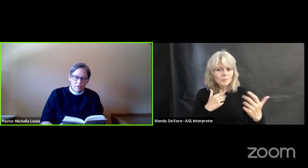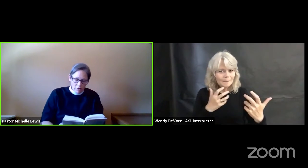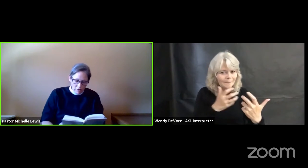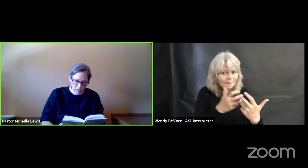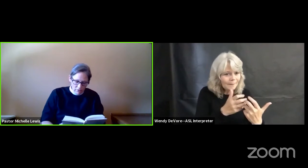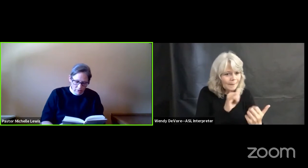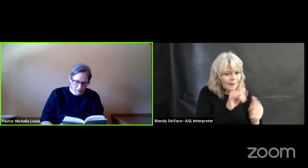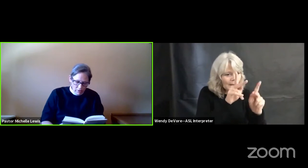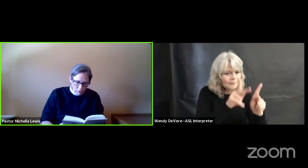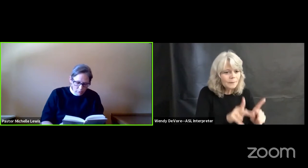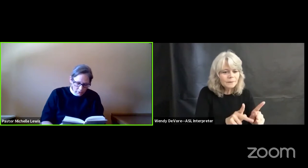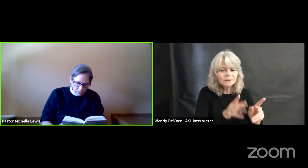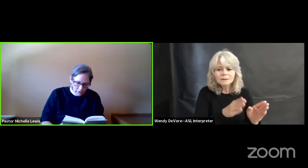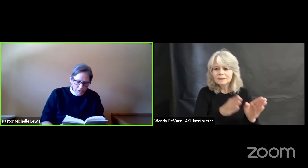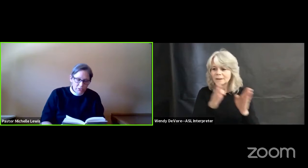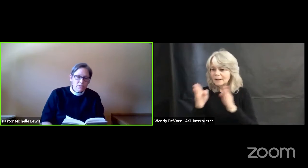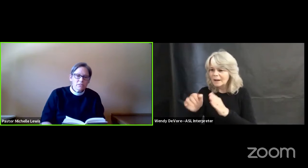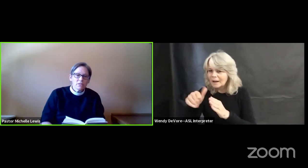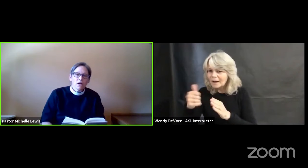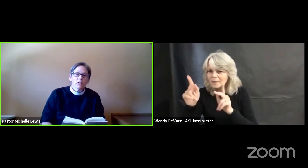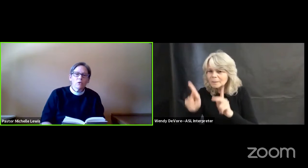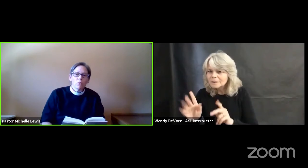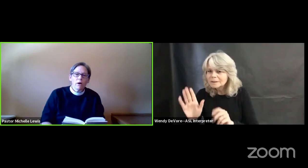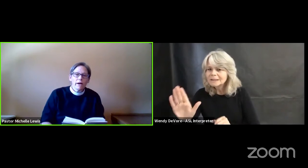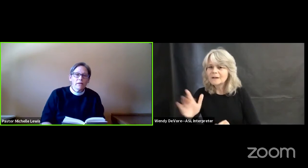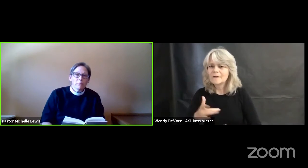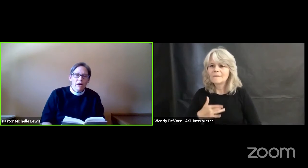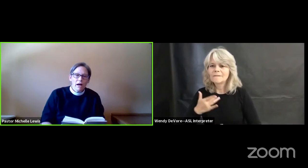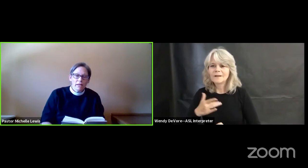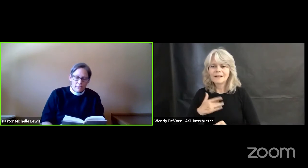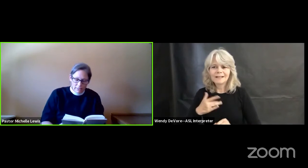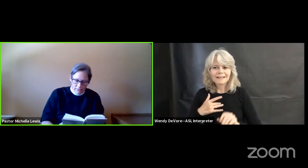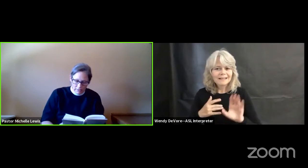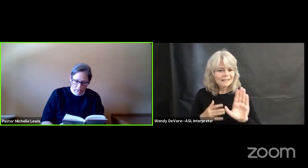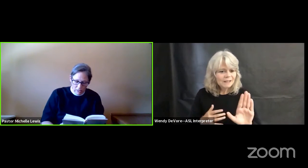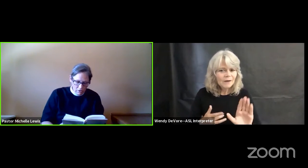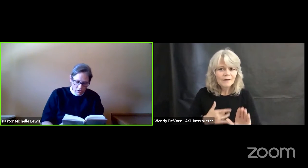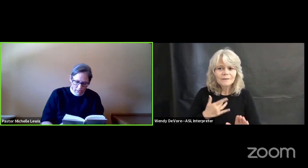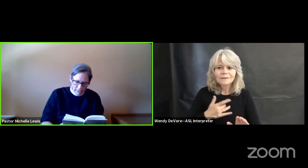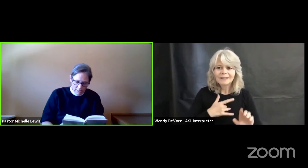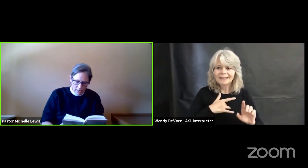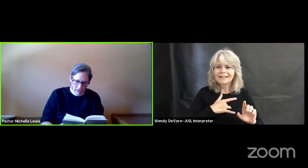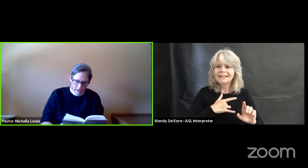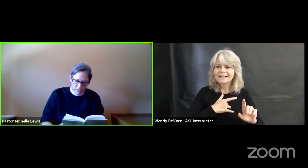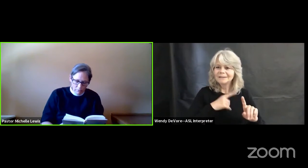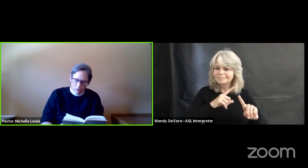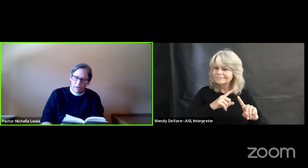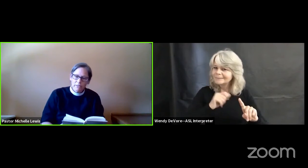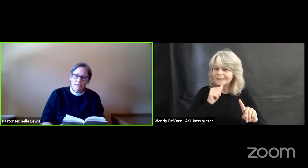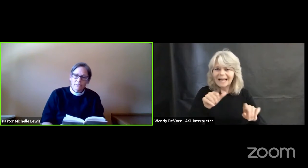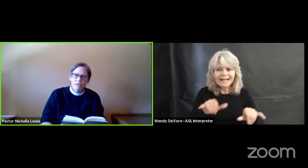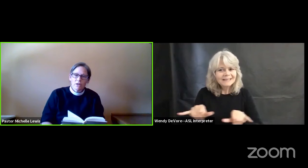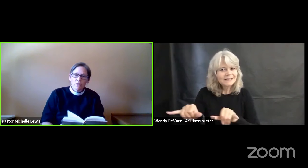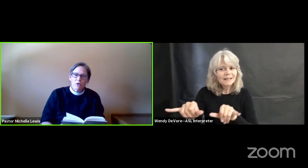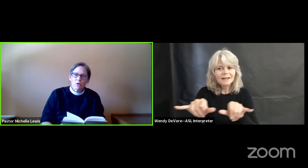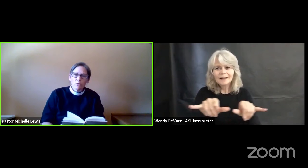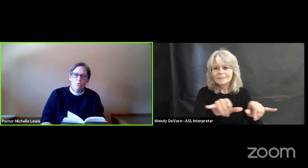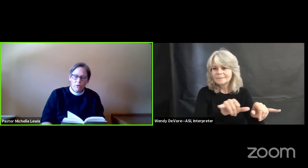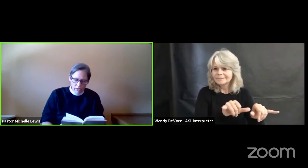who urges our quiet bodies alongside the ones who are